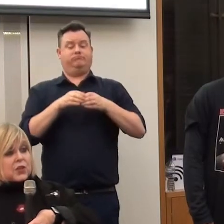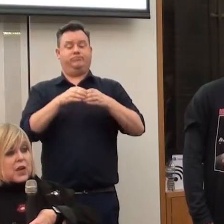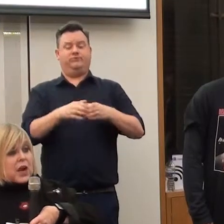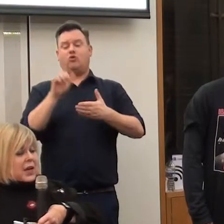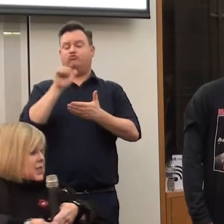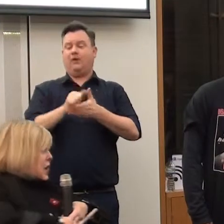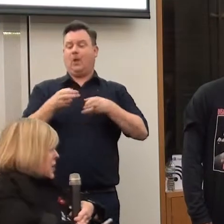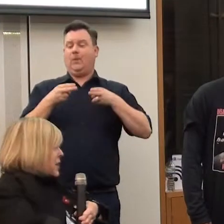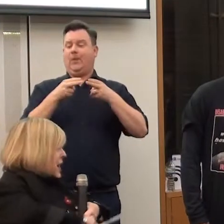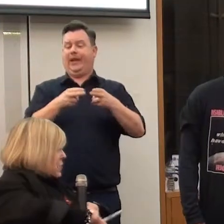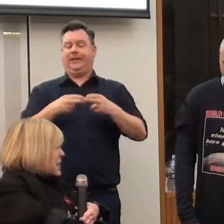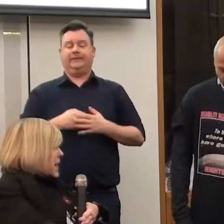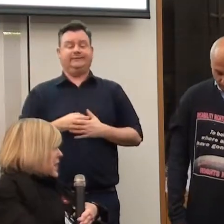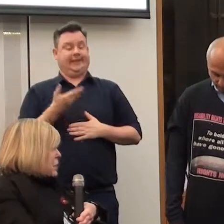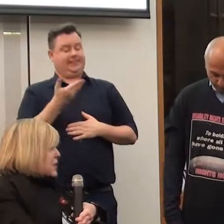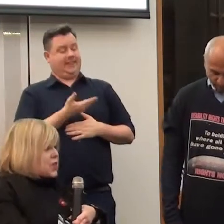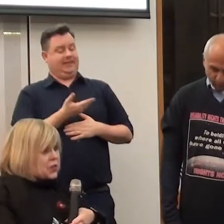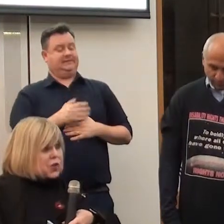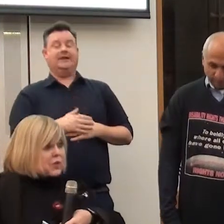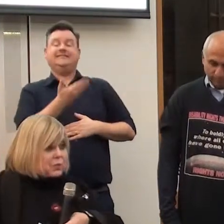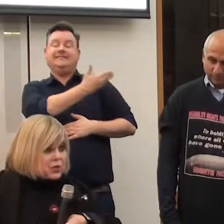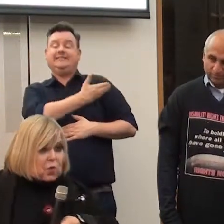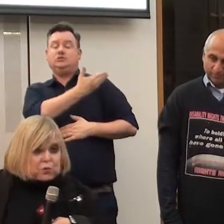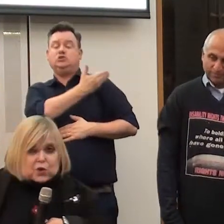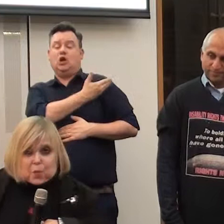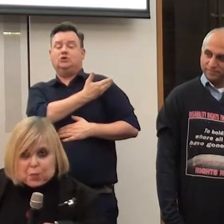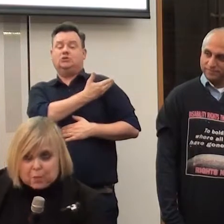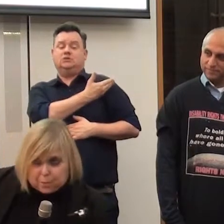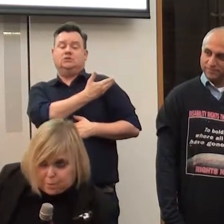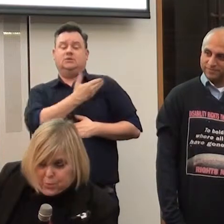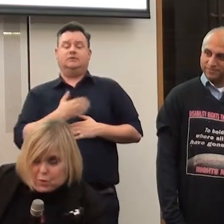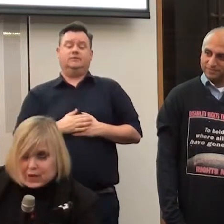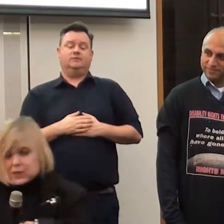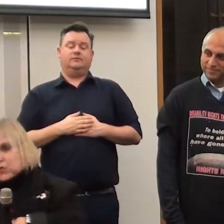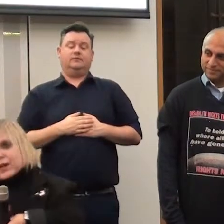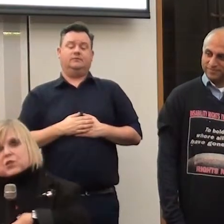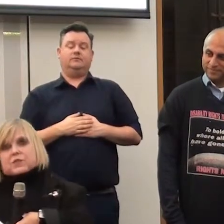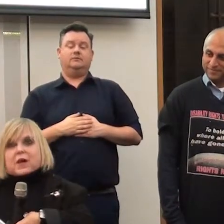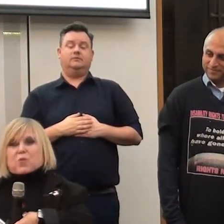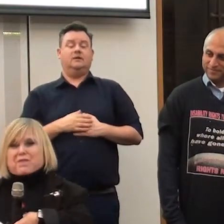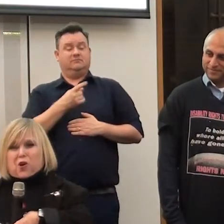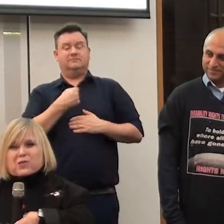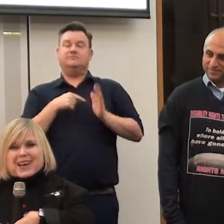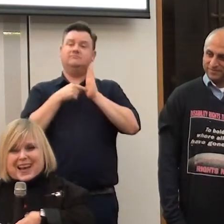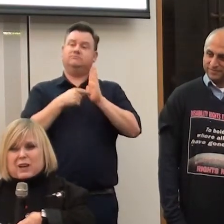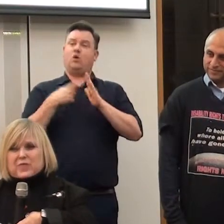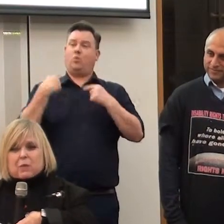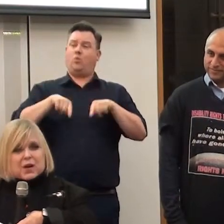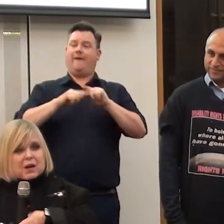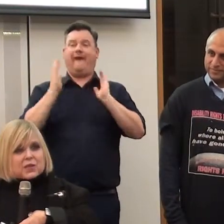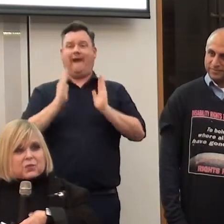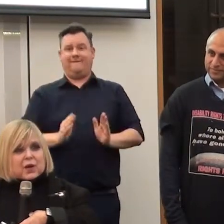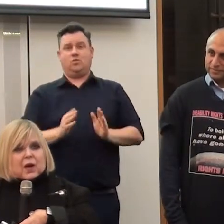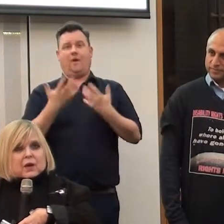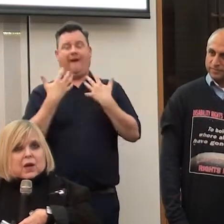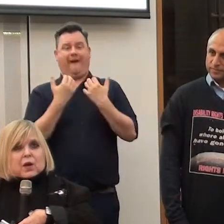direction. And so that was the t-shirt that was sort of, you know, moving in the direction of saying, we've got to have some